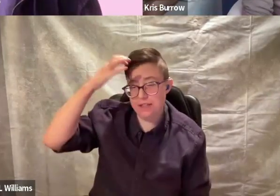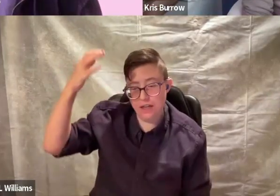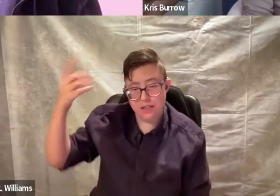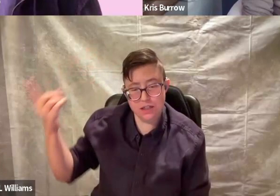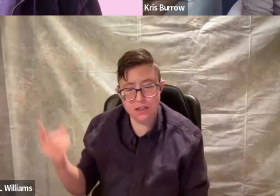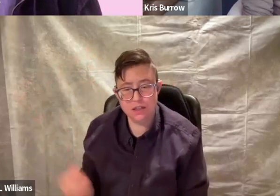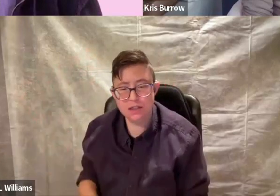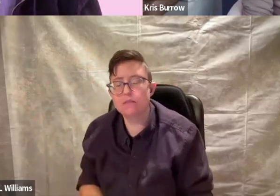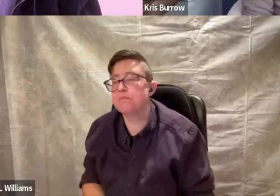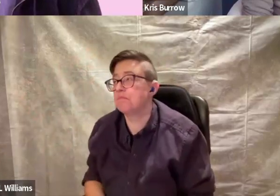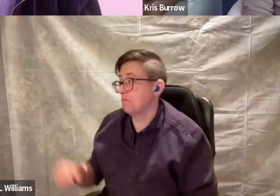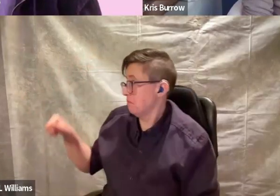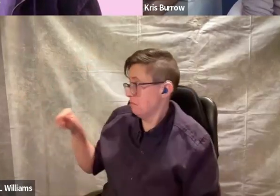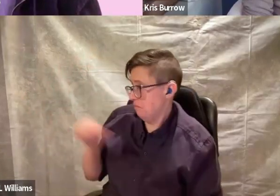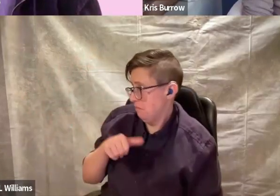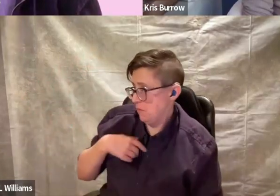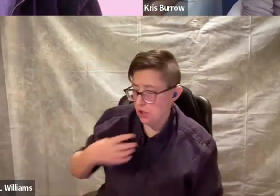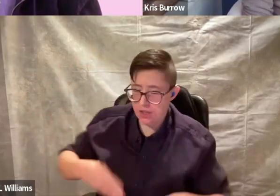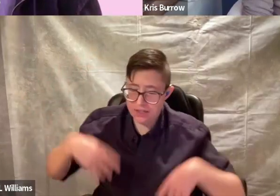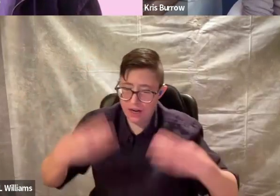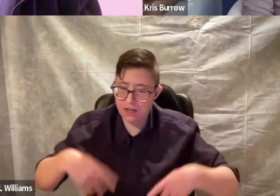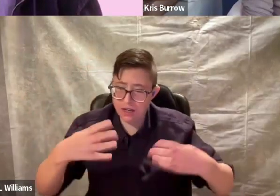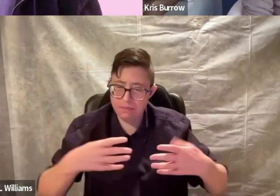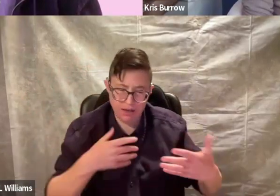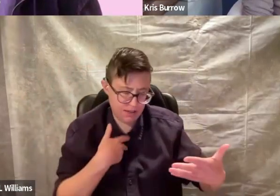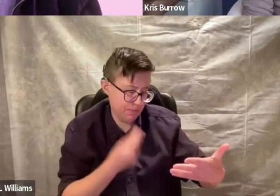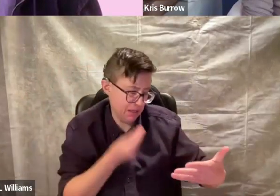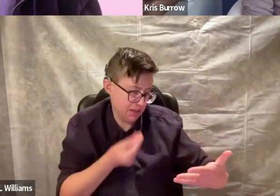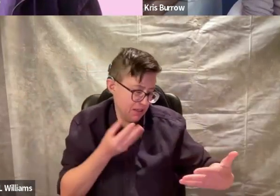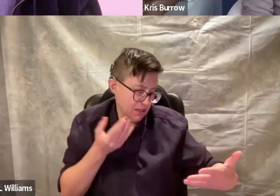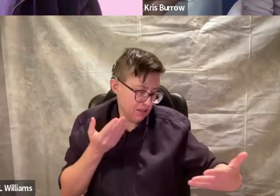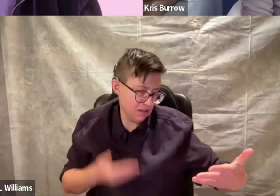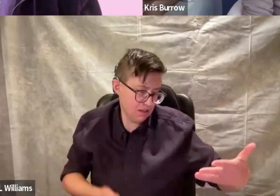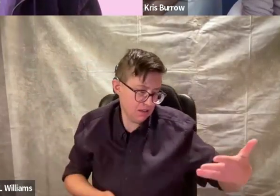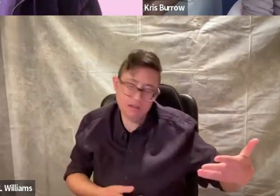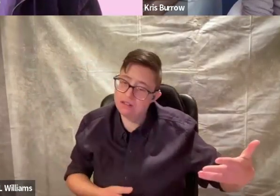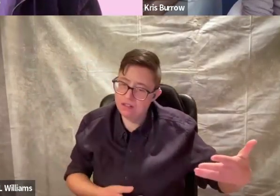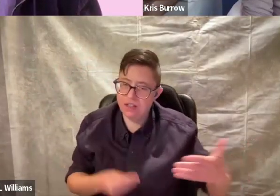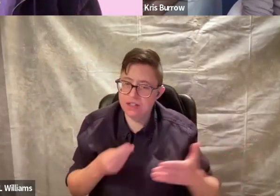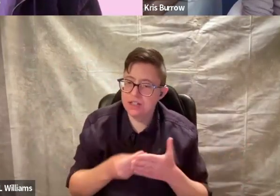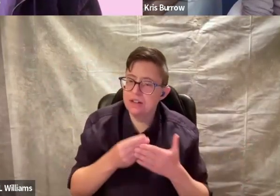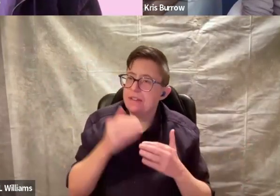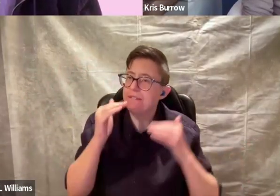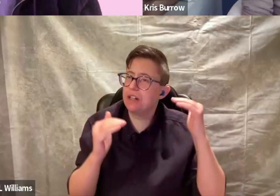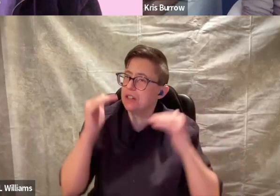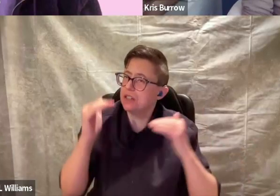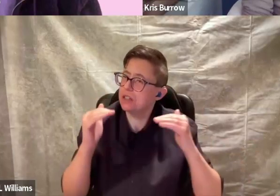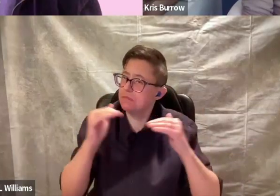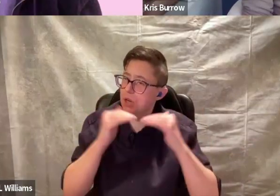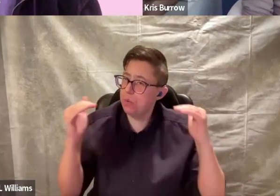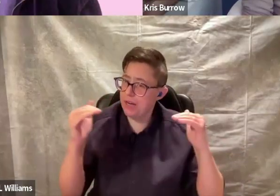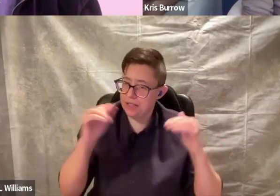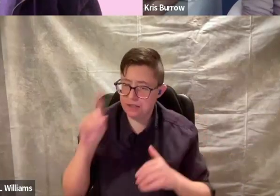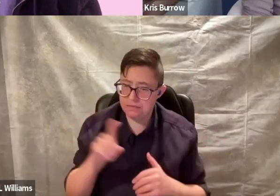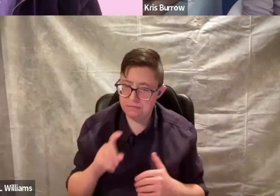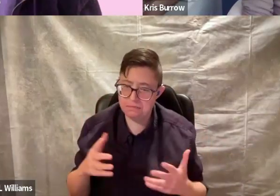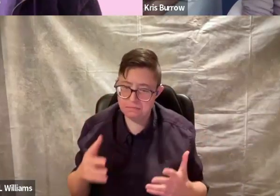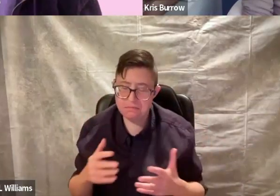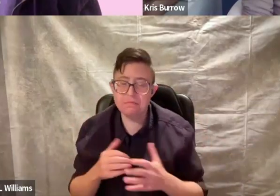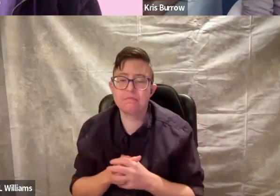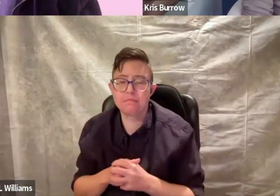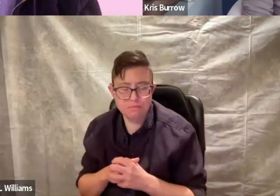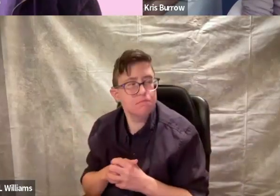welfare state? Should I tarry out my expenses? And see if the figures equate?